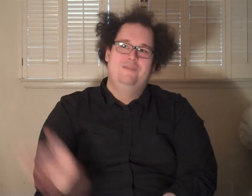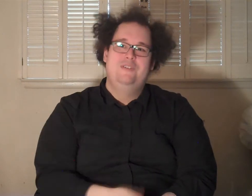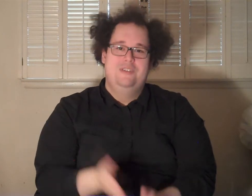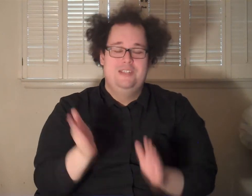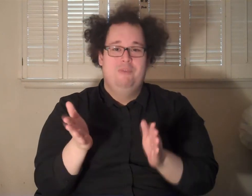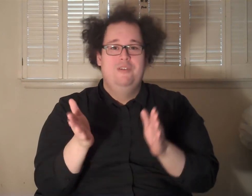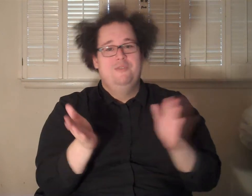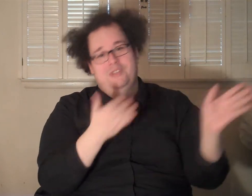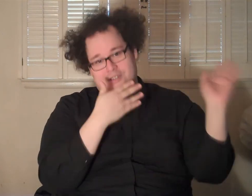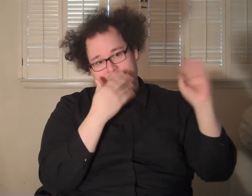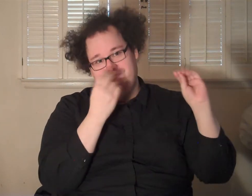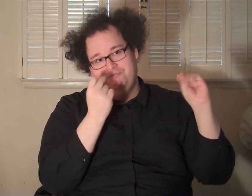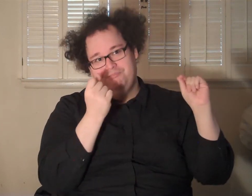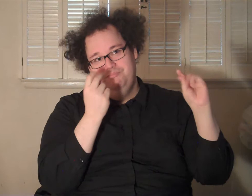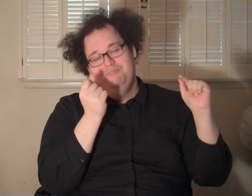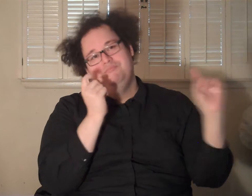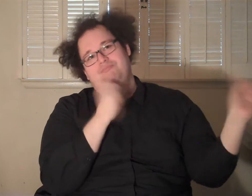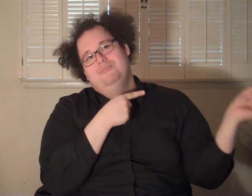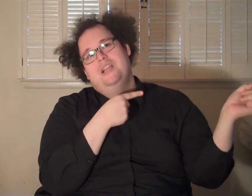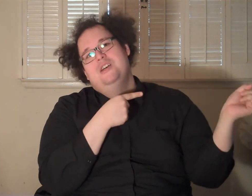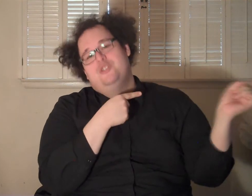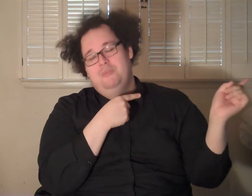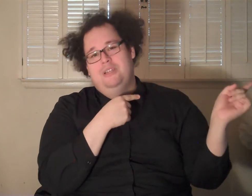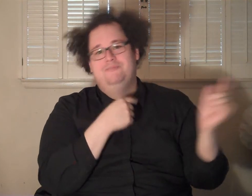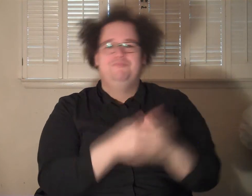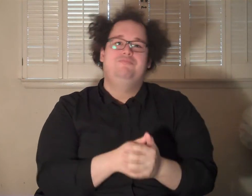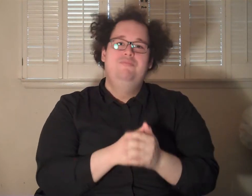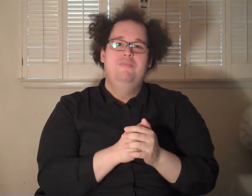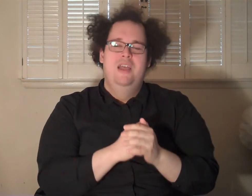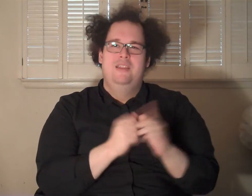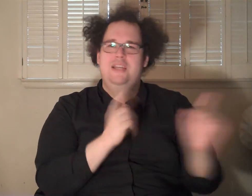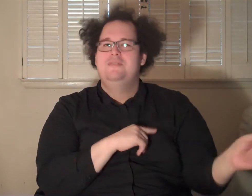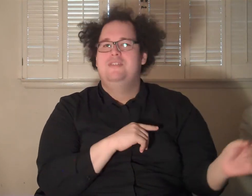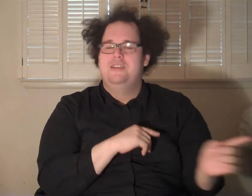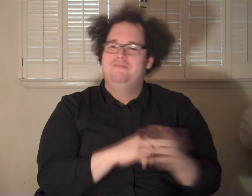acting royalty, because his brother was on True Blood, and the legend Tarzan.